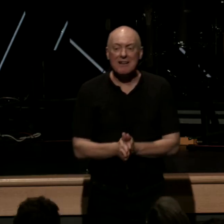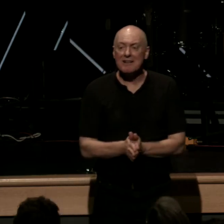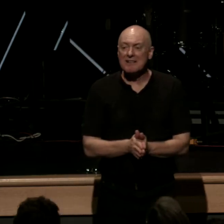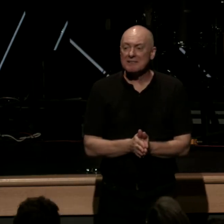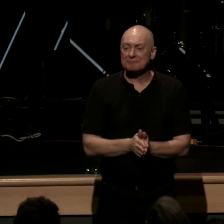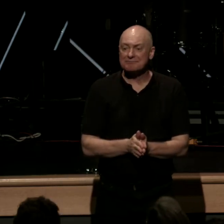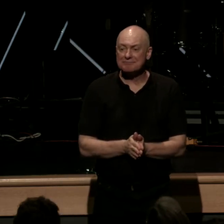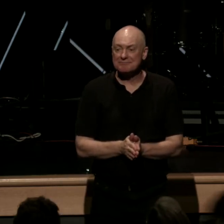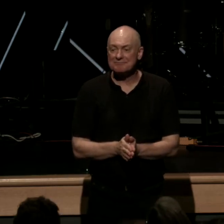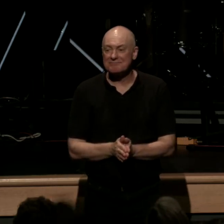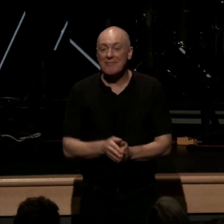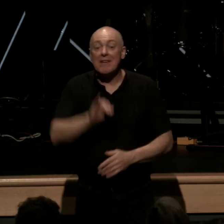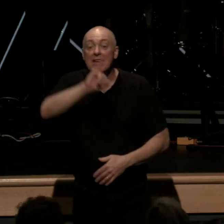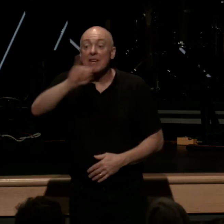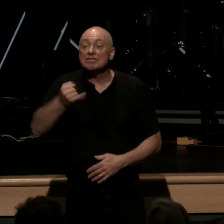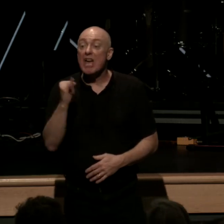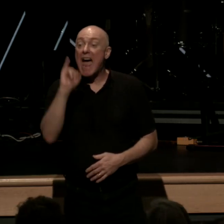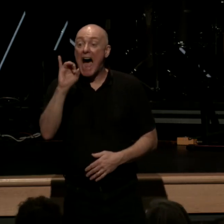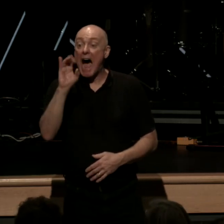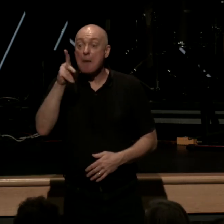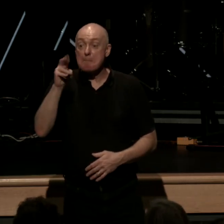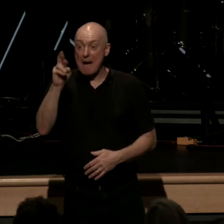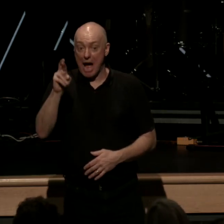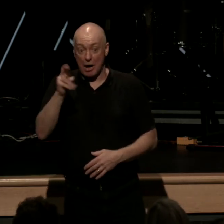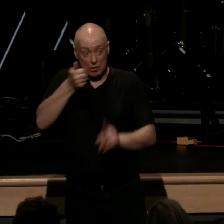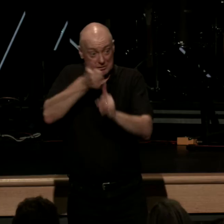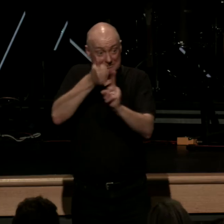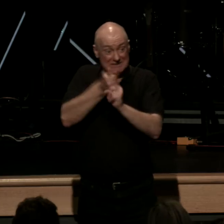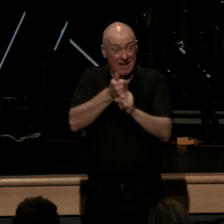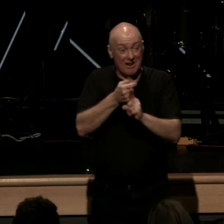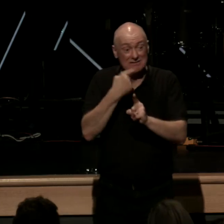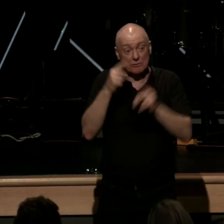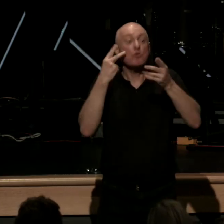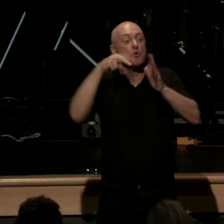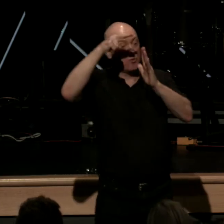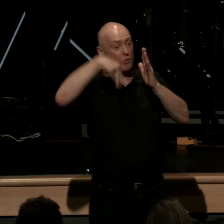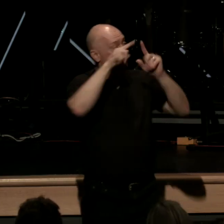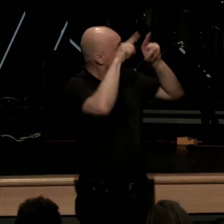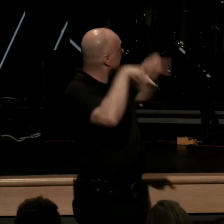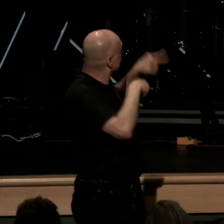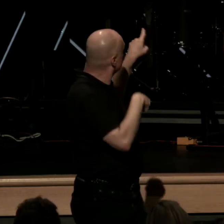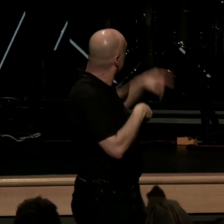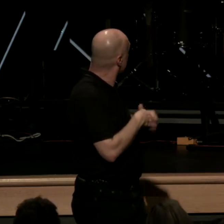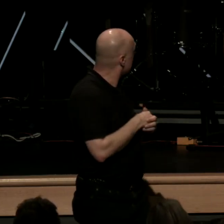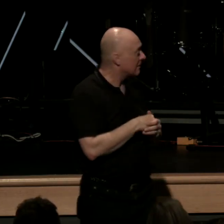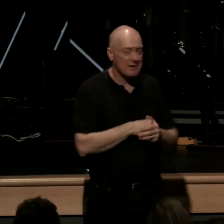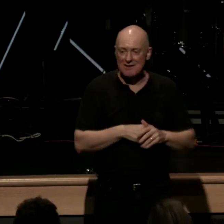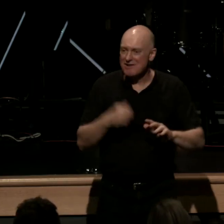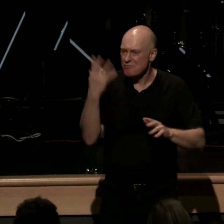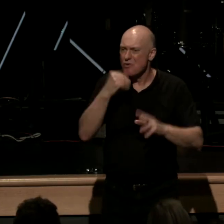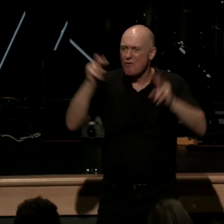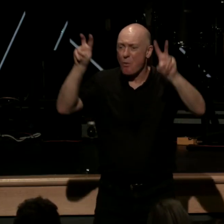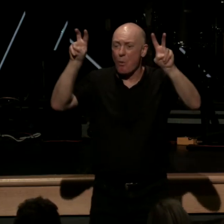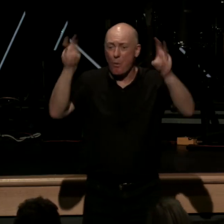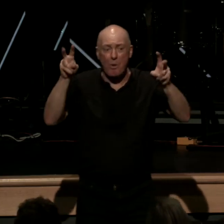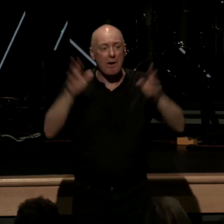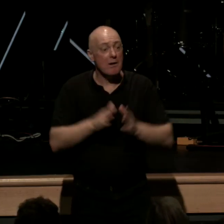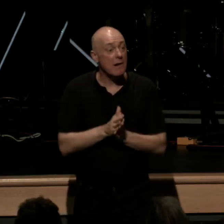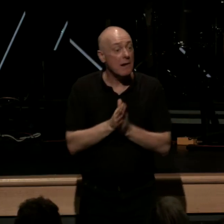here's here's what J.A. Packer says about this all important truth on the screen for you these beautiful quotes here he says this so where